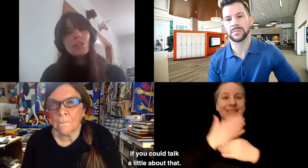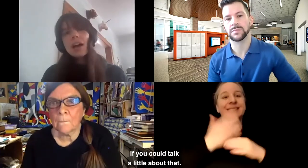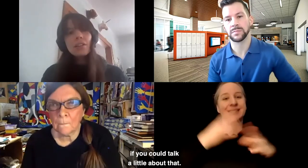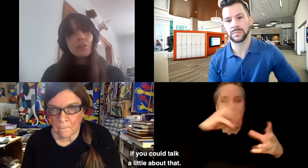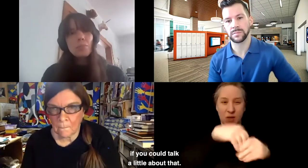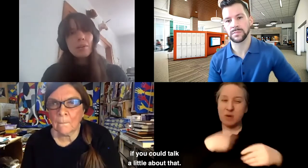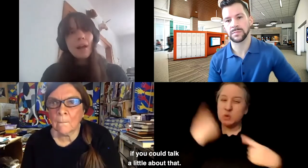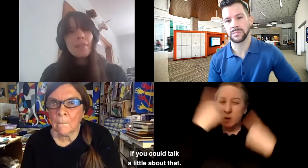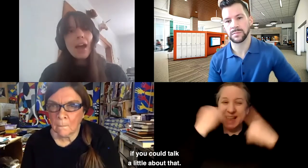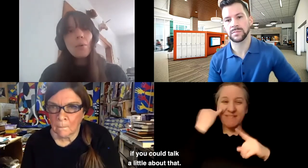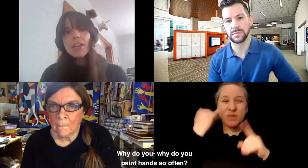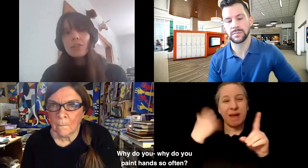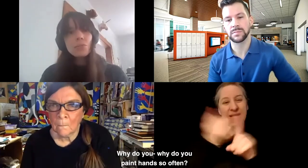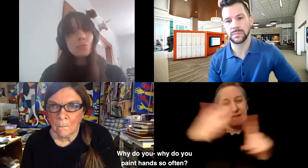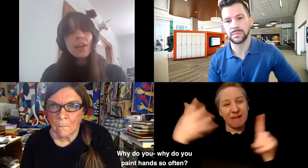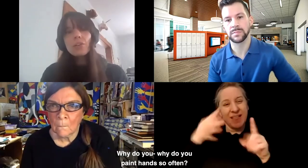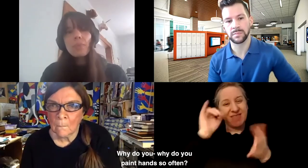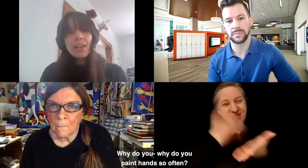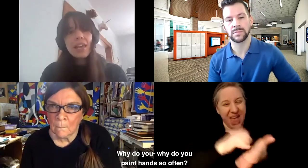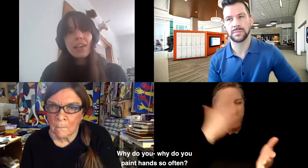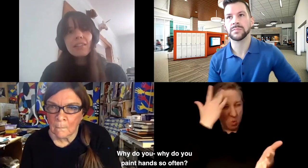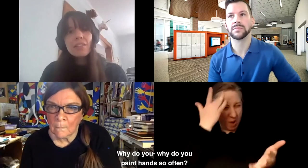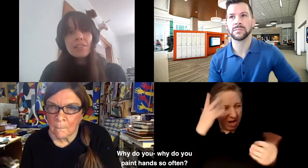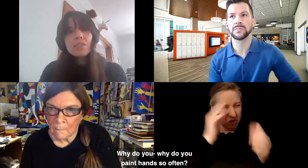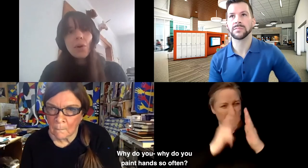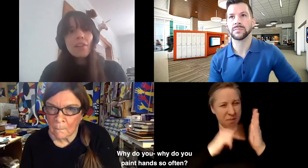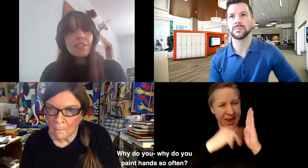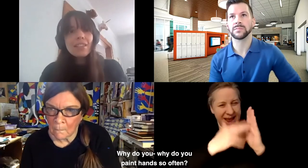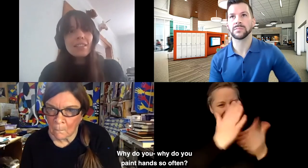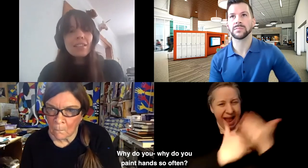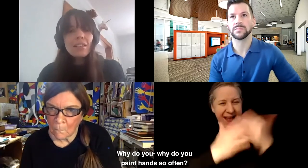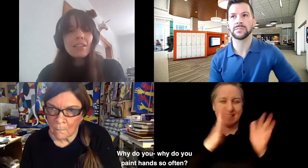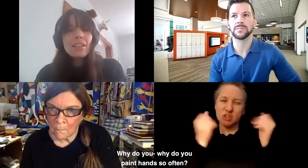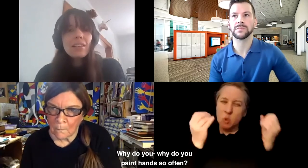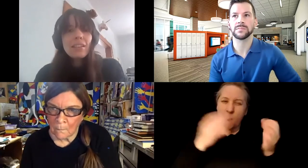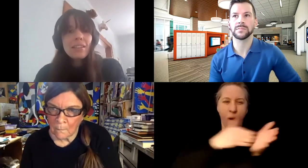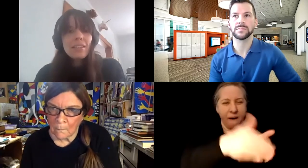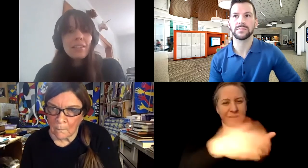you could talk a little bit about that. Why do you paint hands so often?